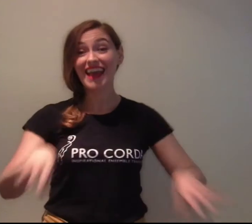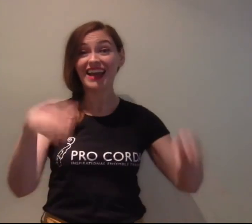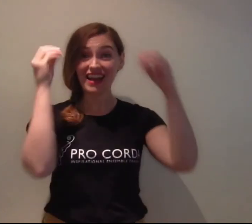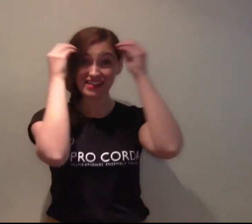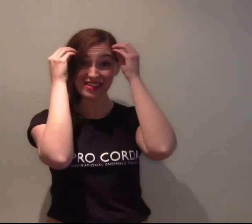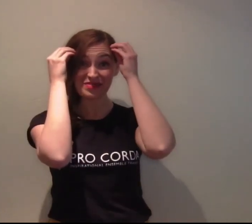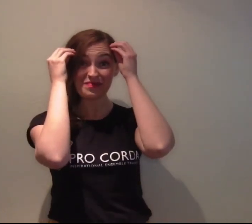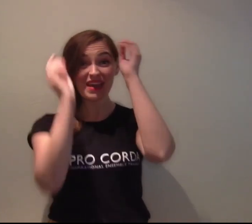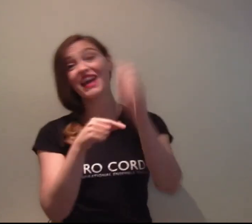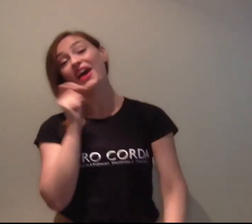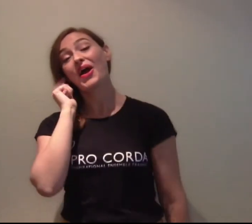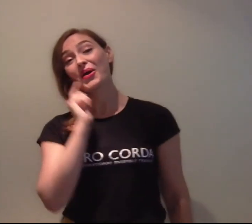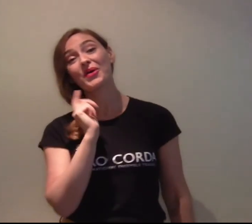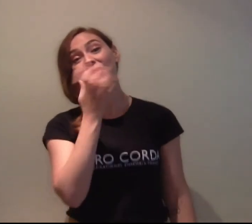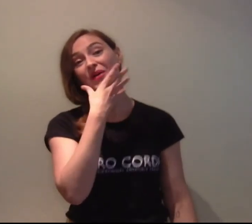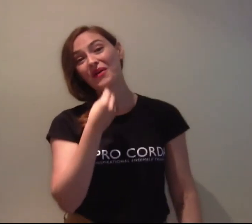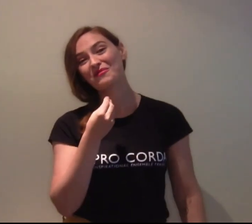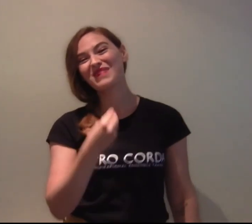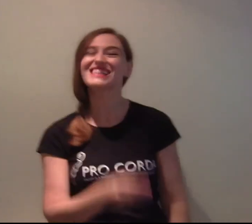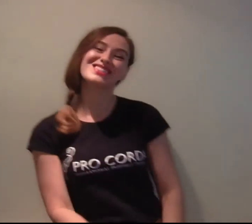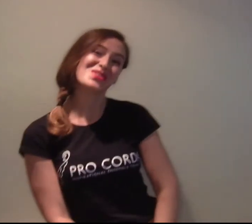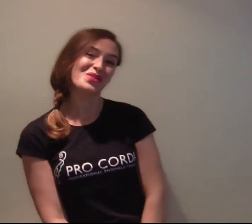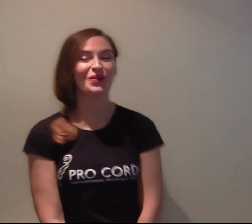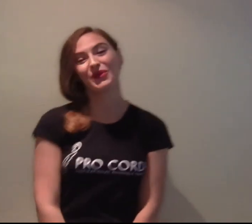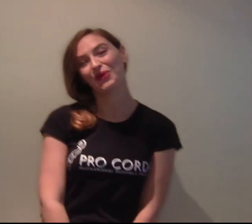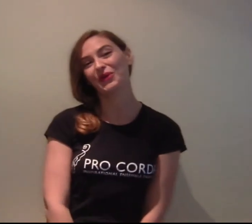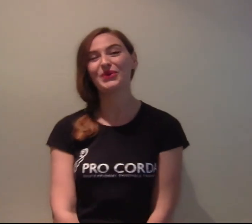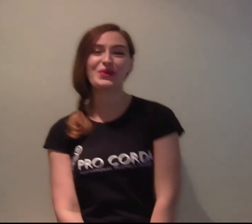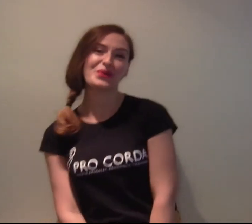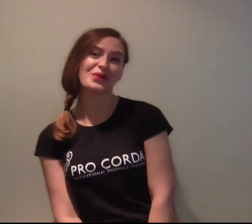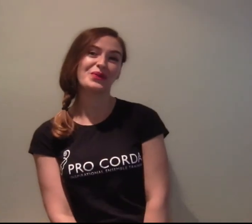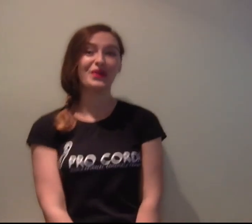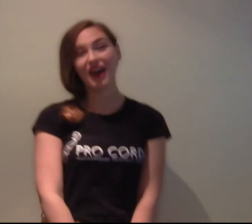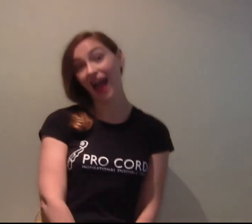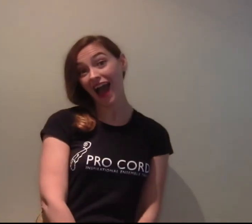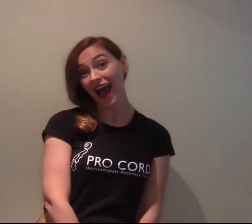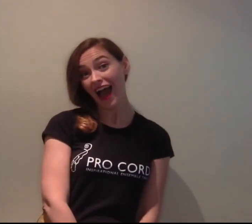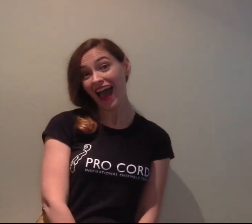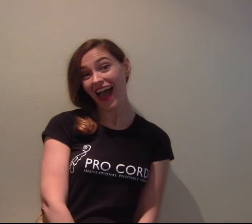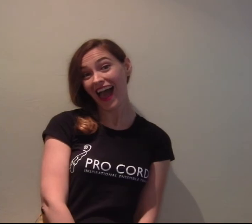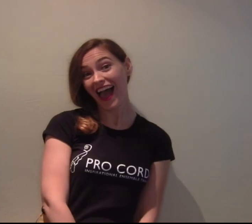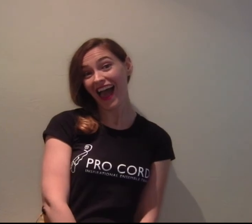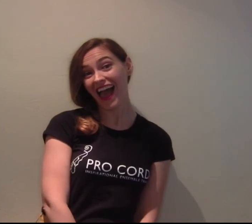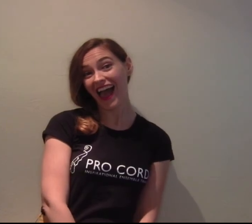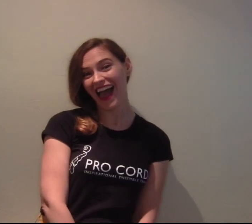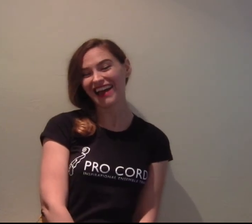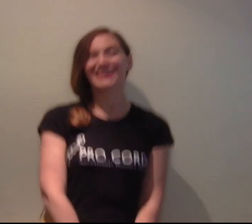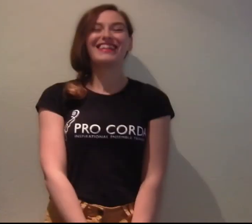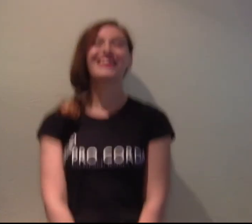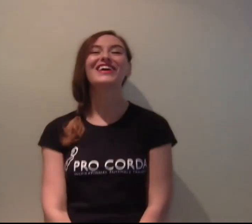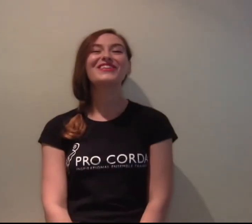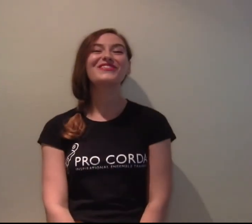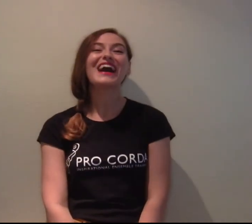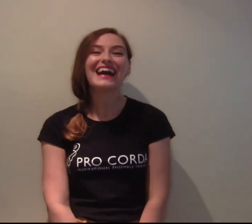I want to be Oh, oh, oh, I want to be like you, Wow,